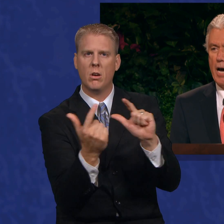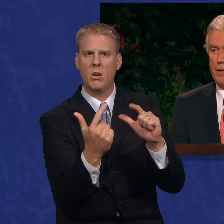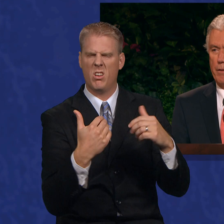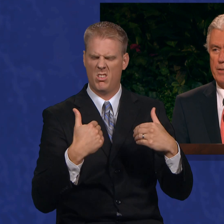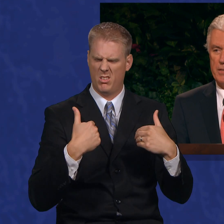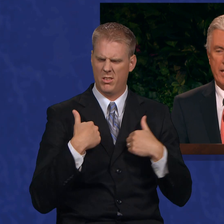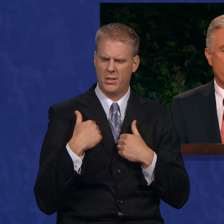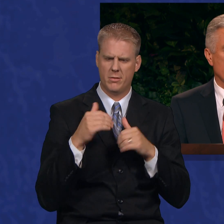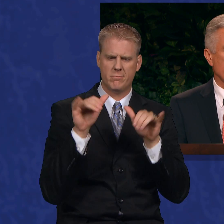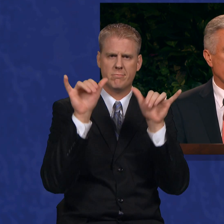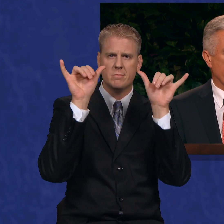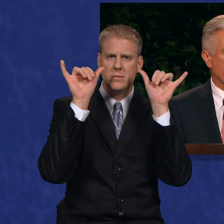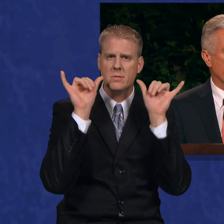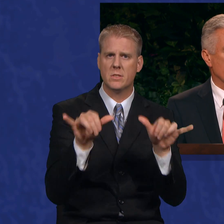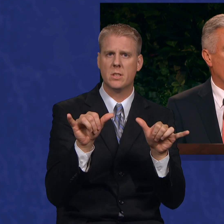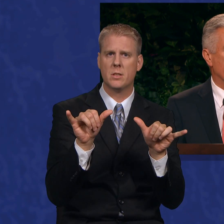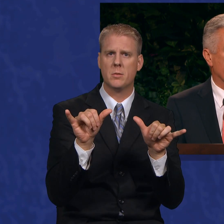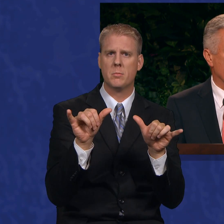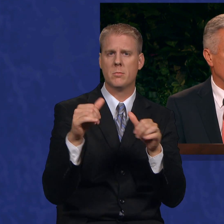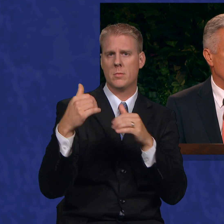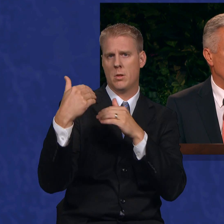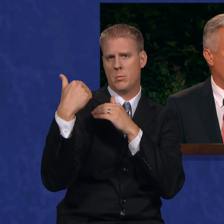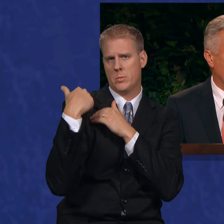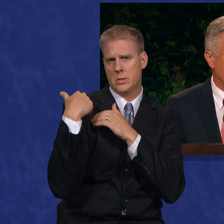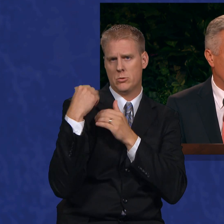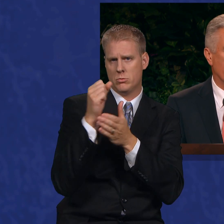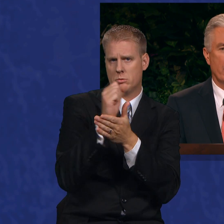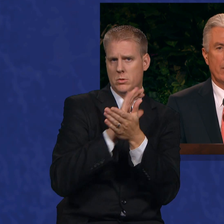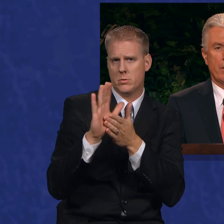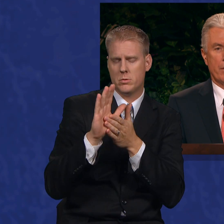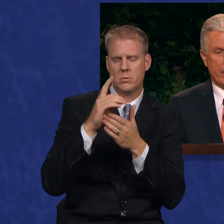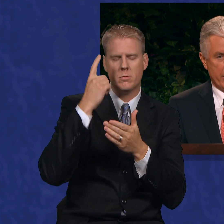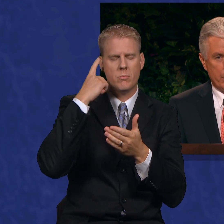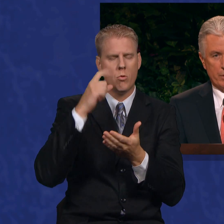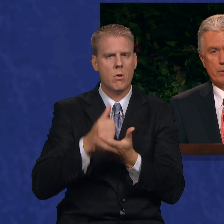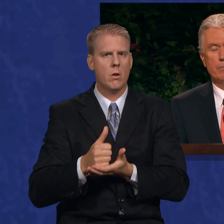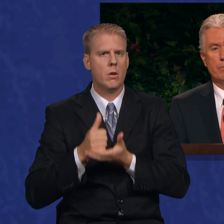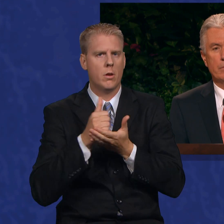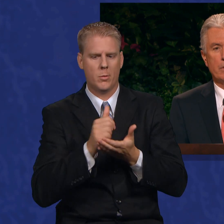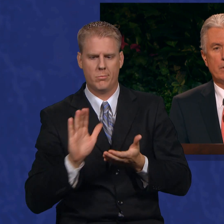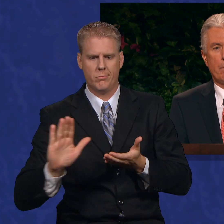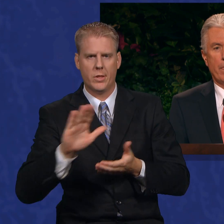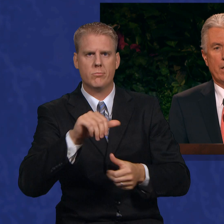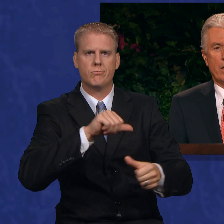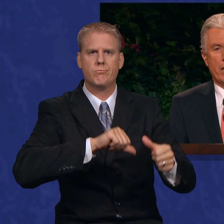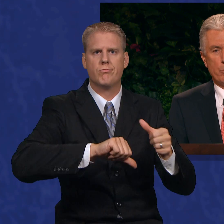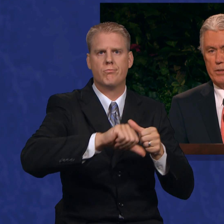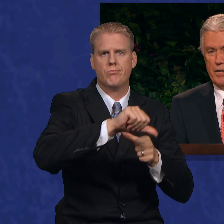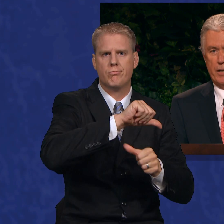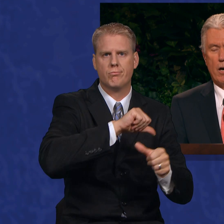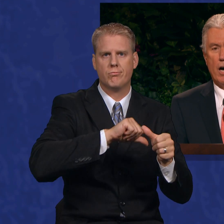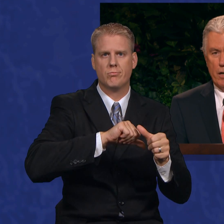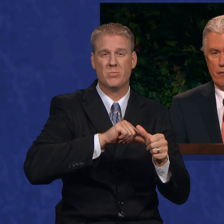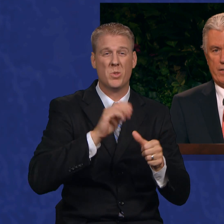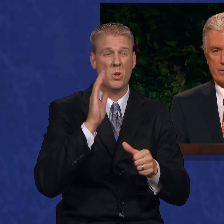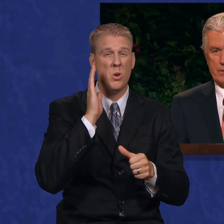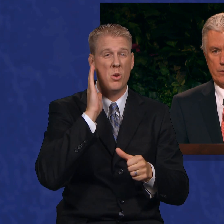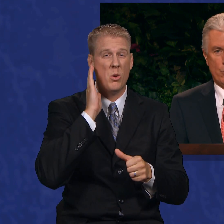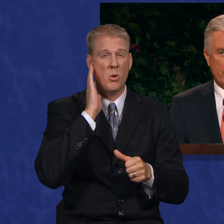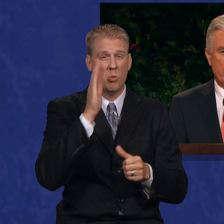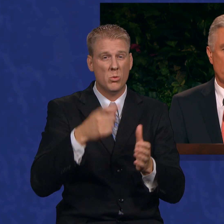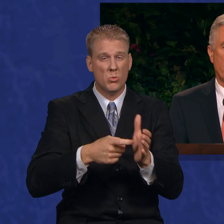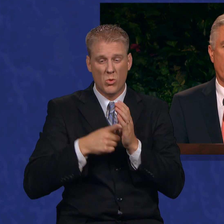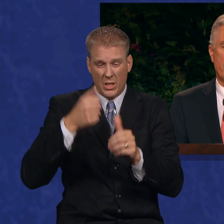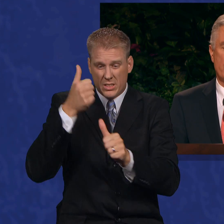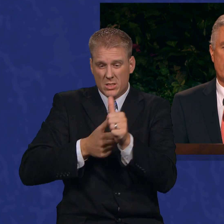under the same sacred obligation to help their neighbor. It will take all of us